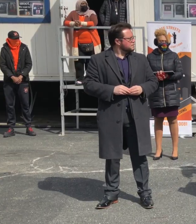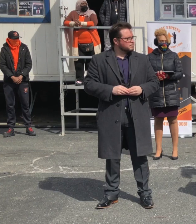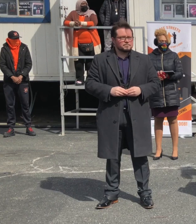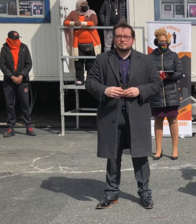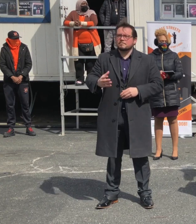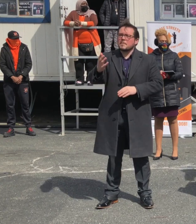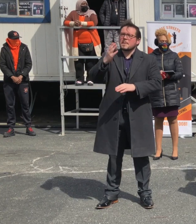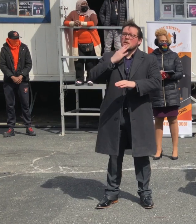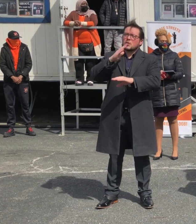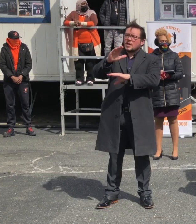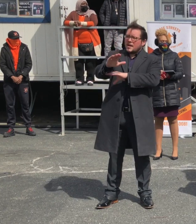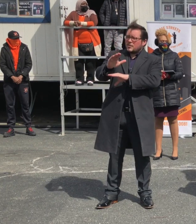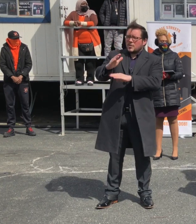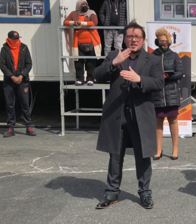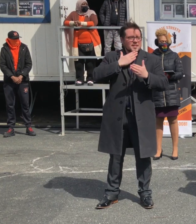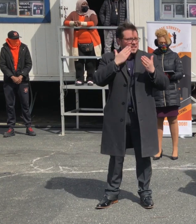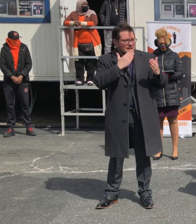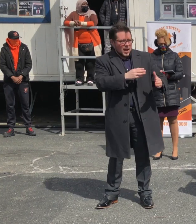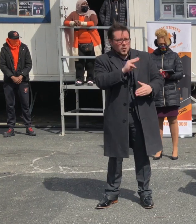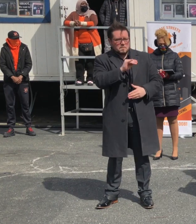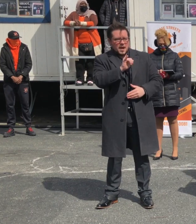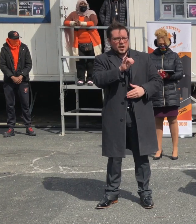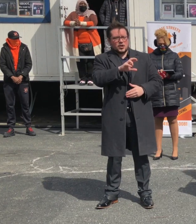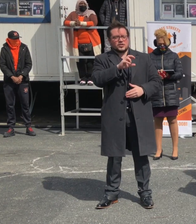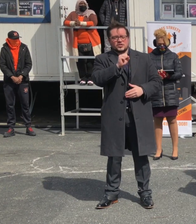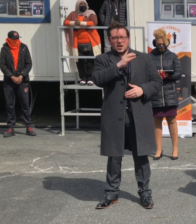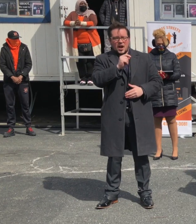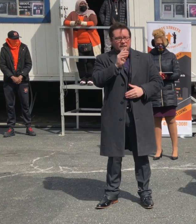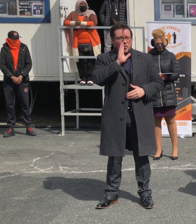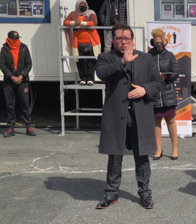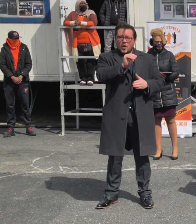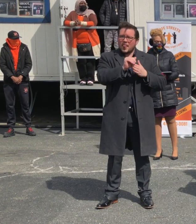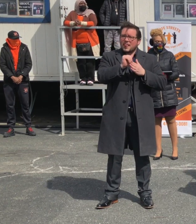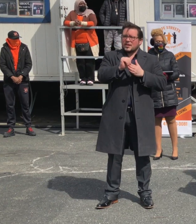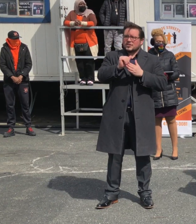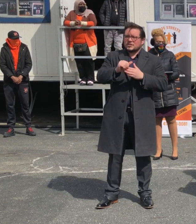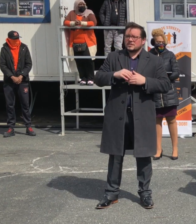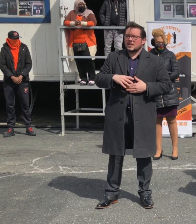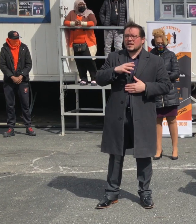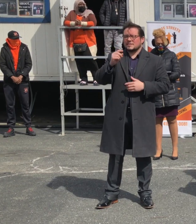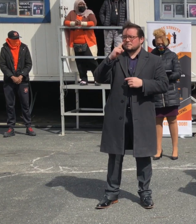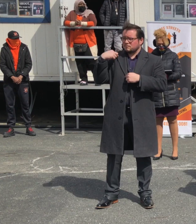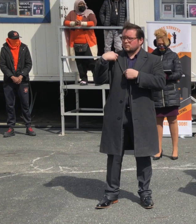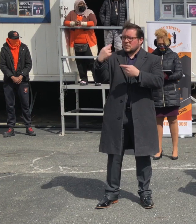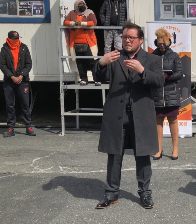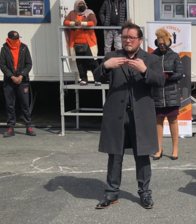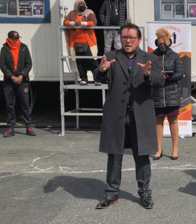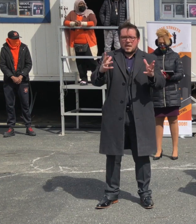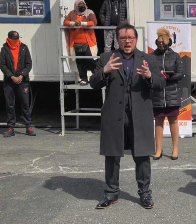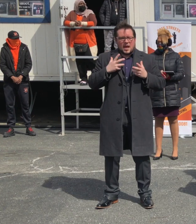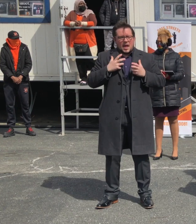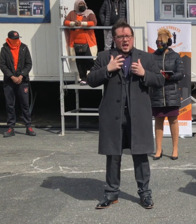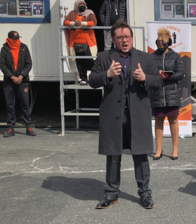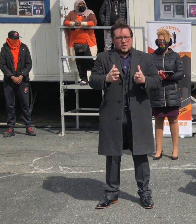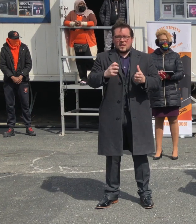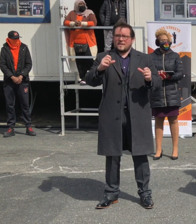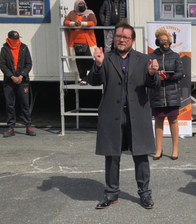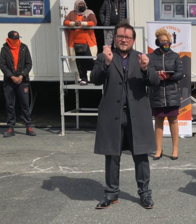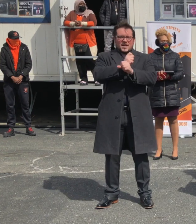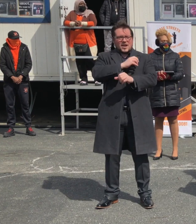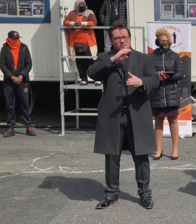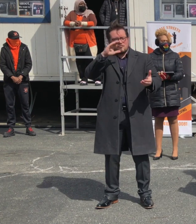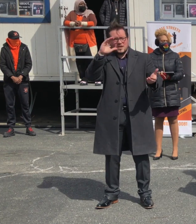Good afternoon and thank you, Mayor Scott, for your bold leadership and centering public health into a holistic violence reduction